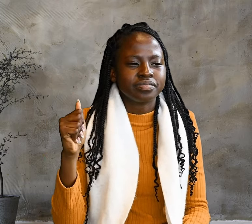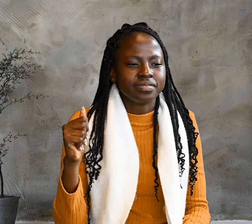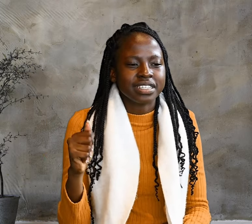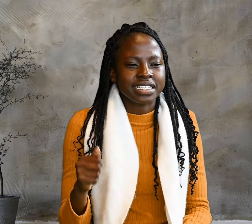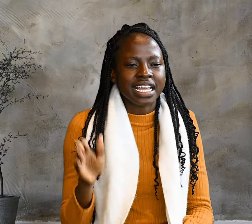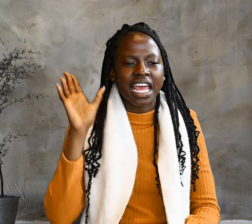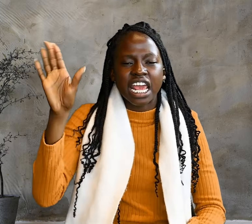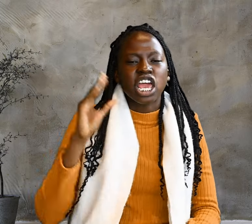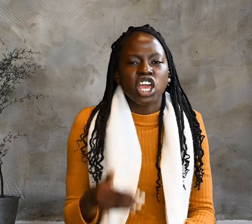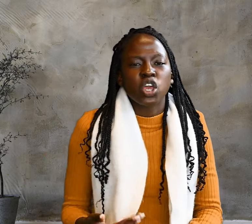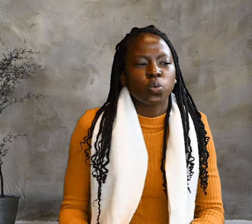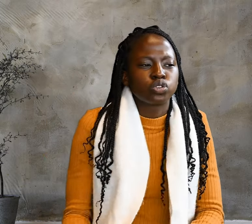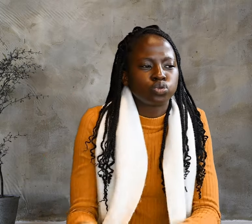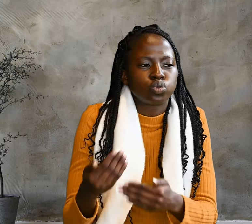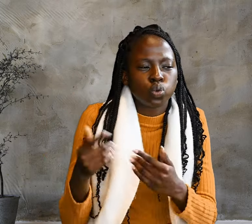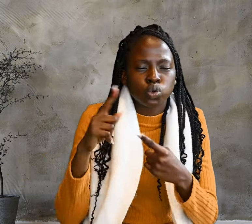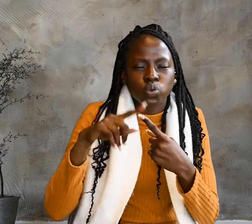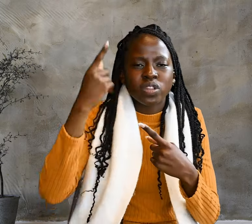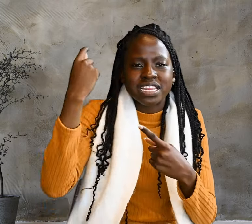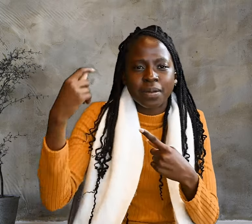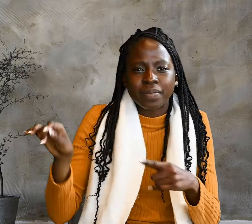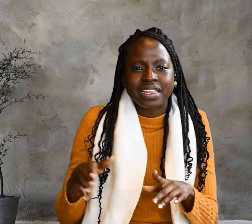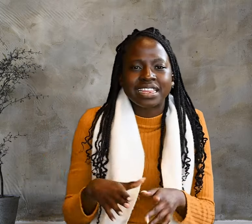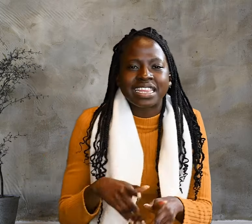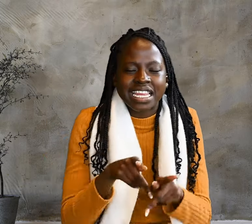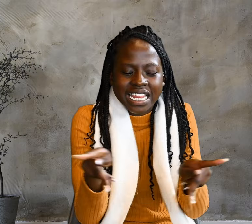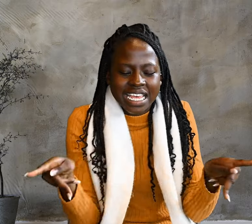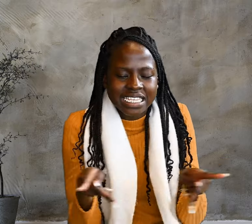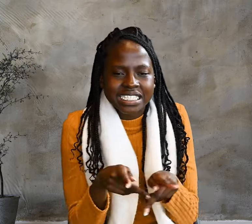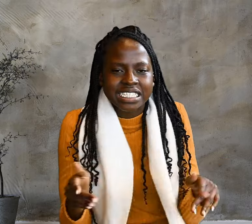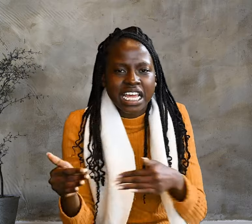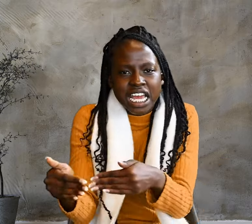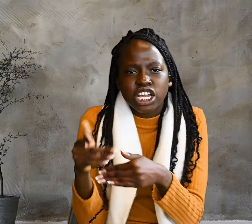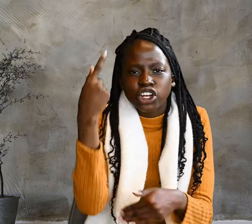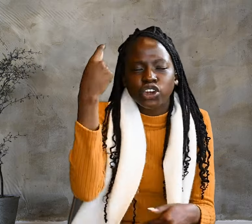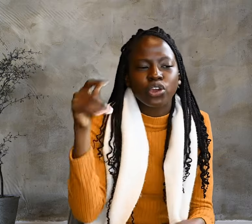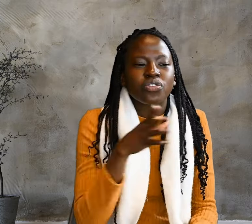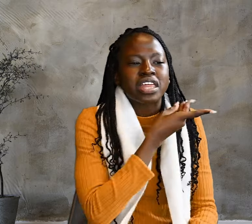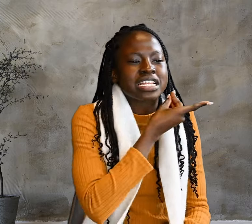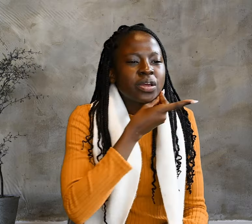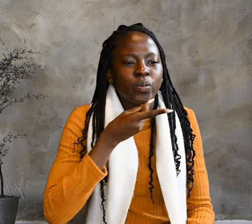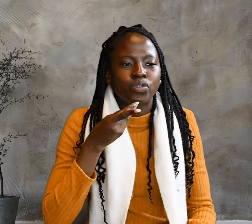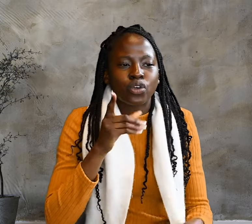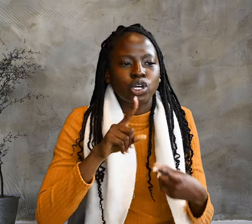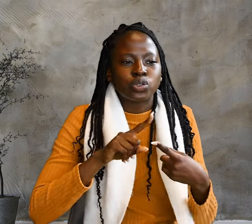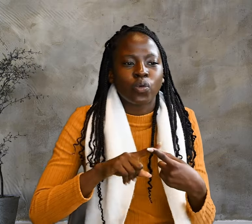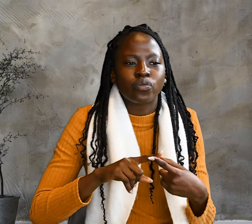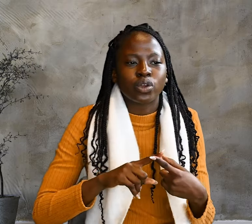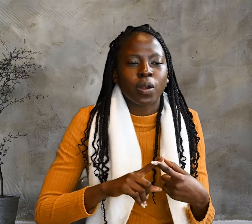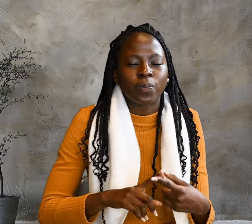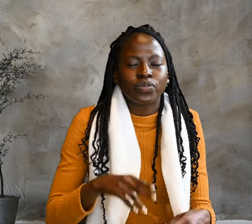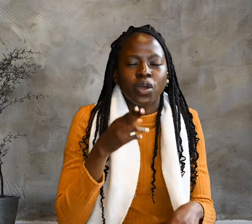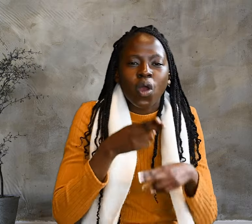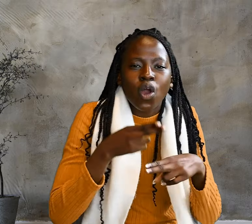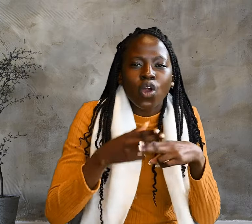Instead, he withdrew to a region near the wilderness to a village called Ephraim,